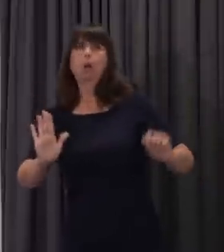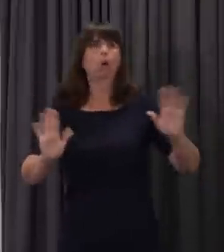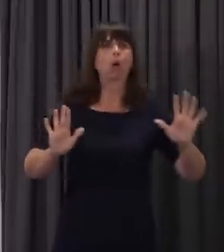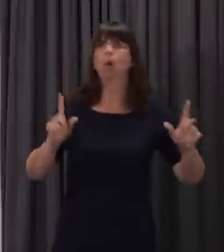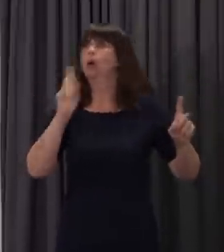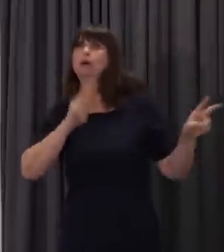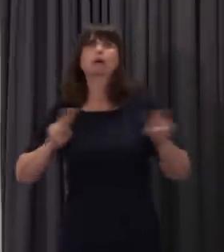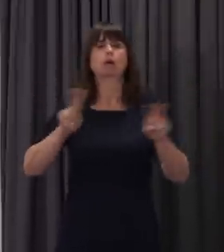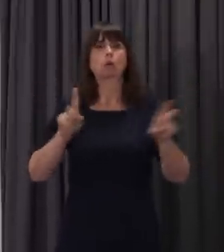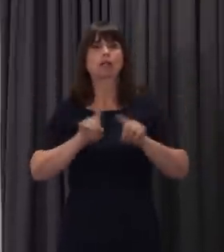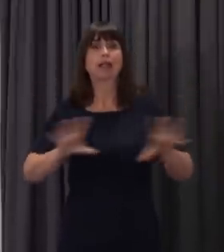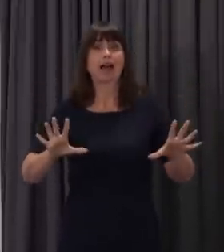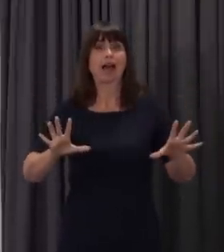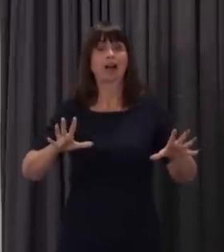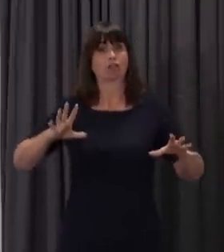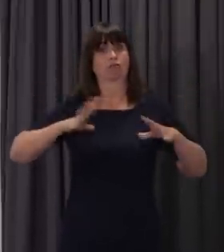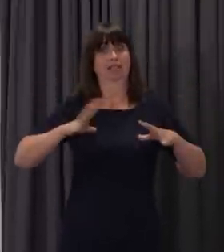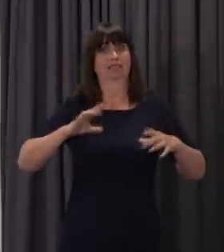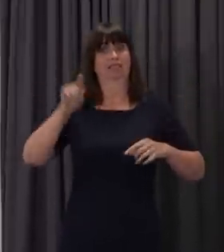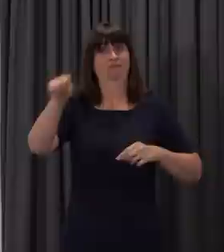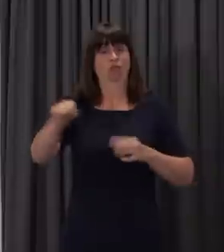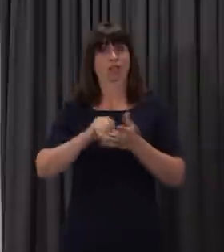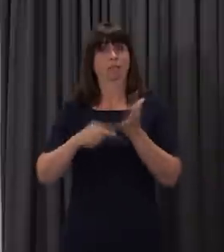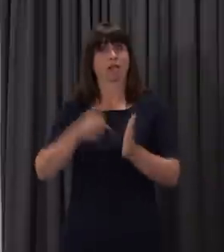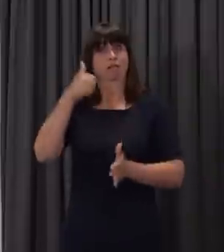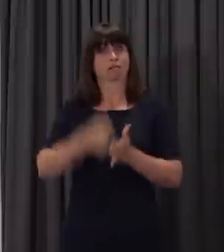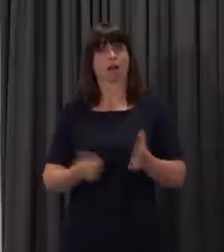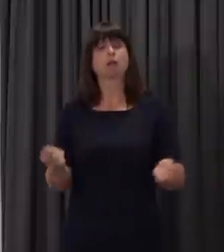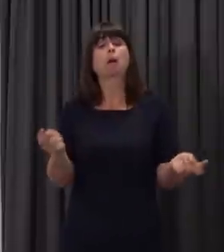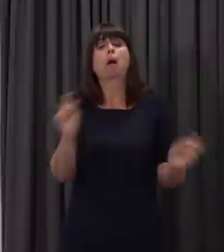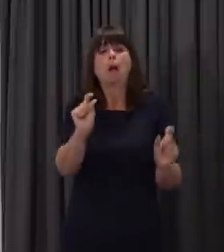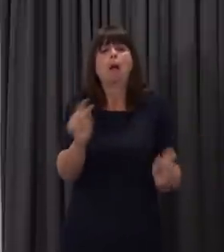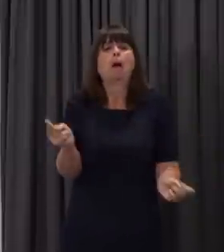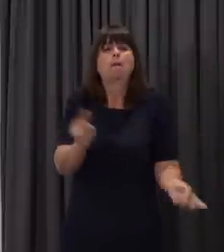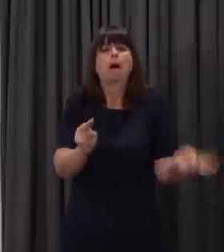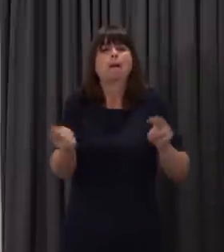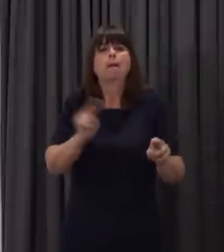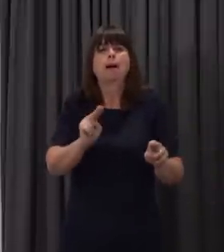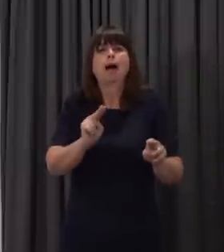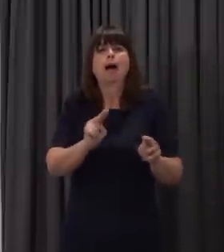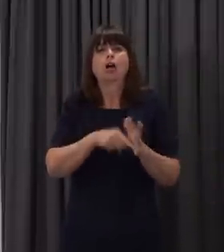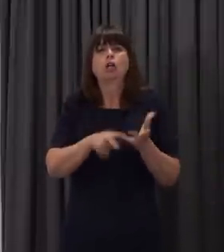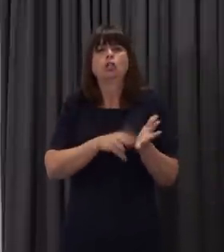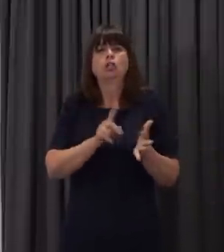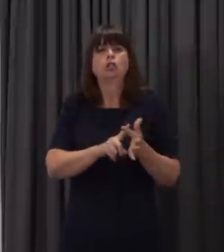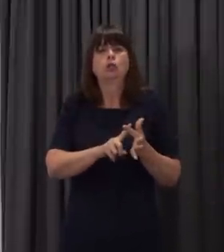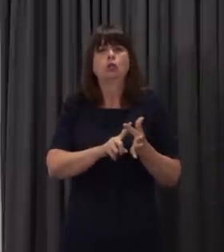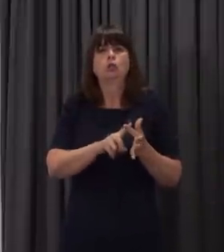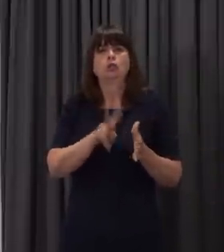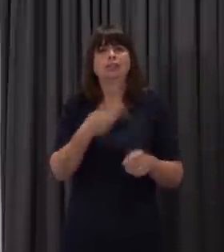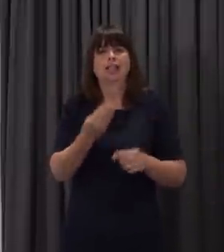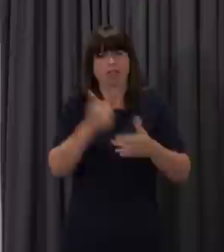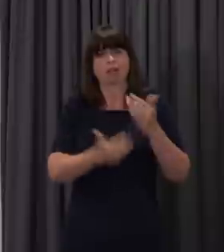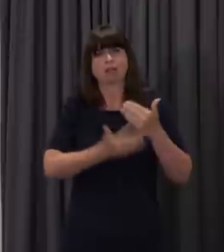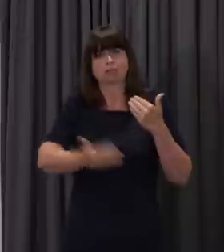education, which will begin on Monday, June the 29th. We are proposing to extend the